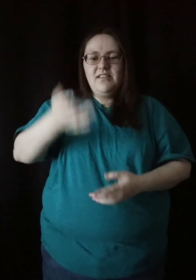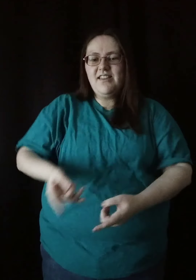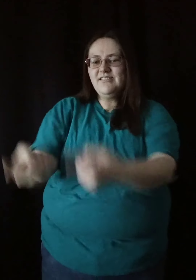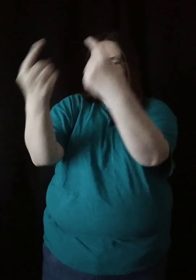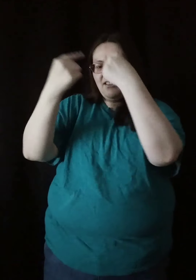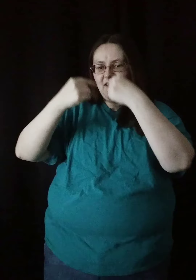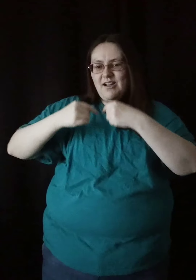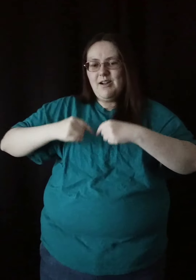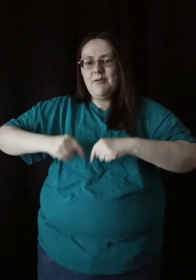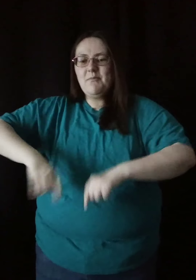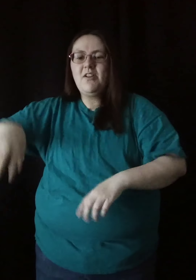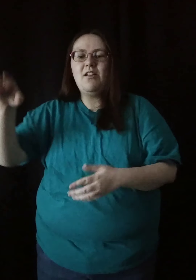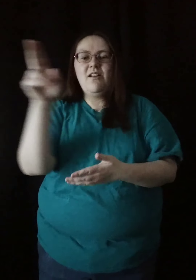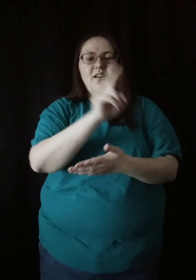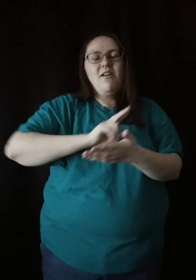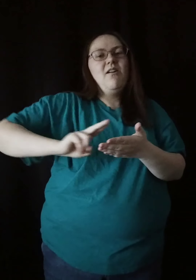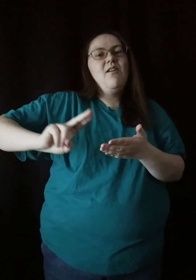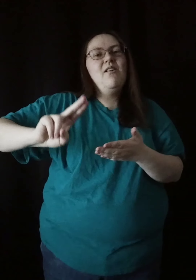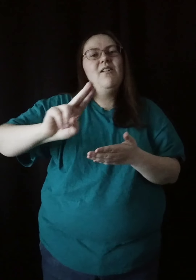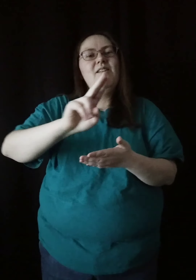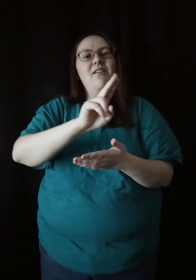and is to God Holy,